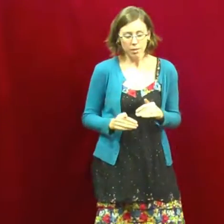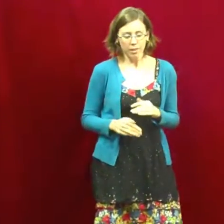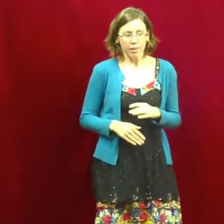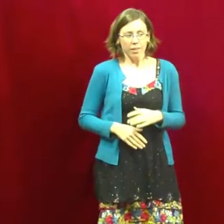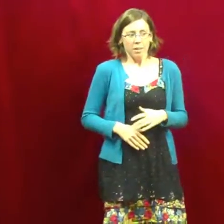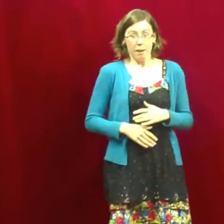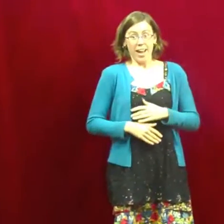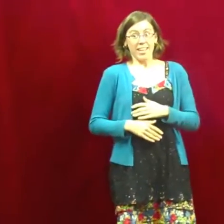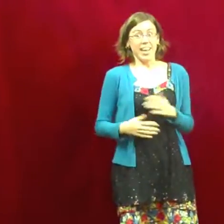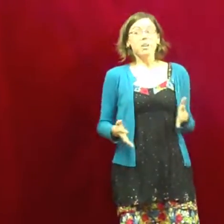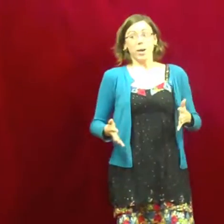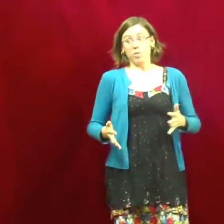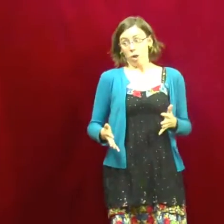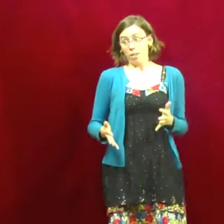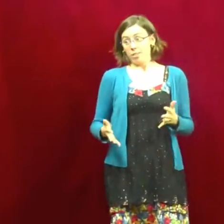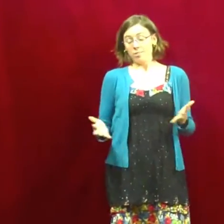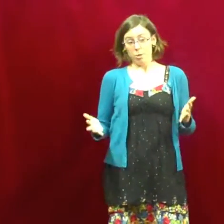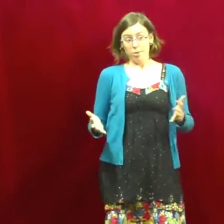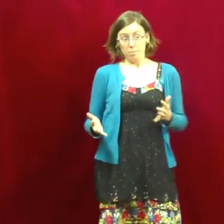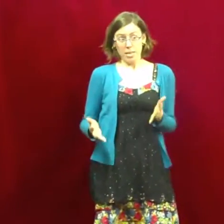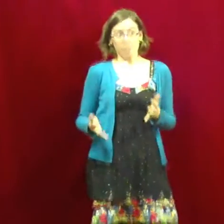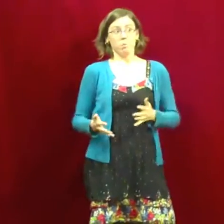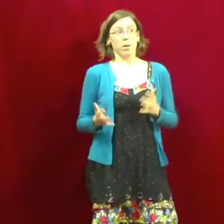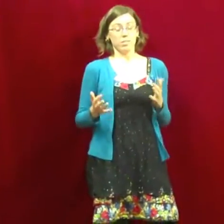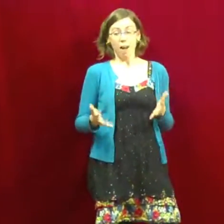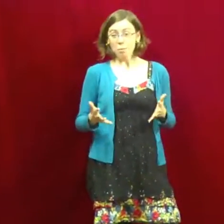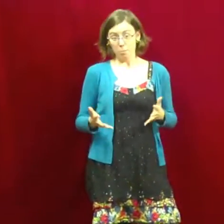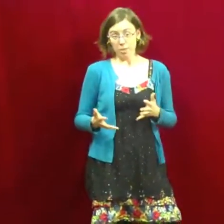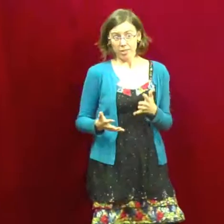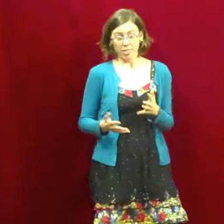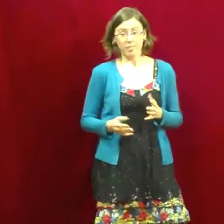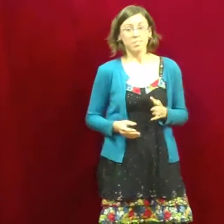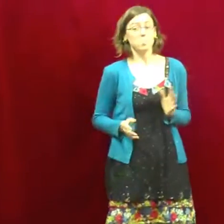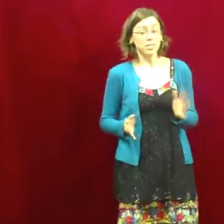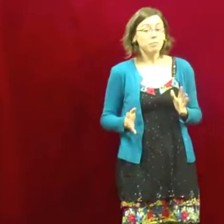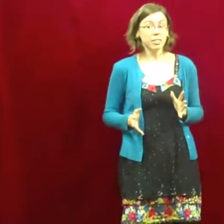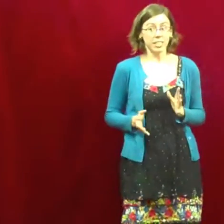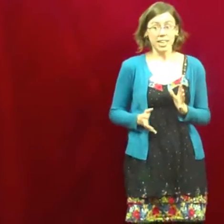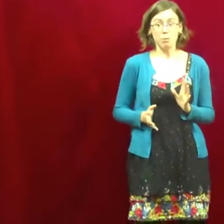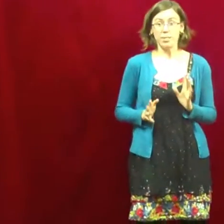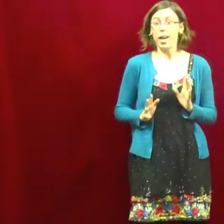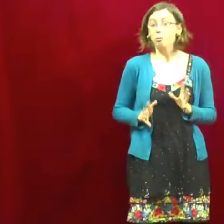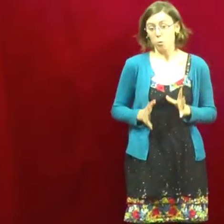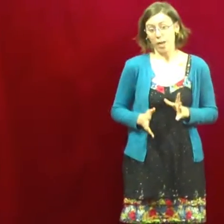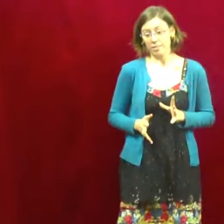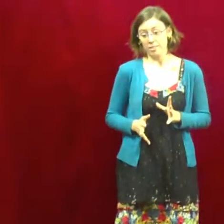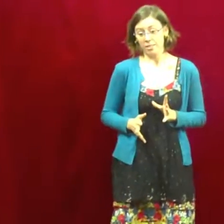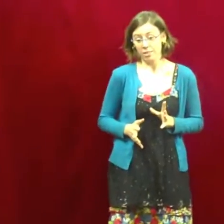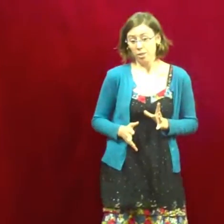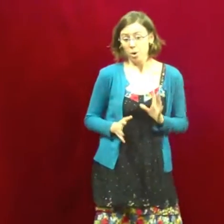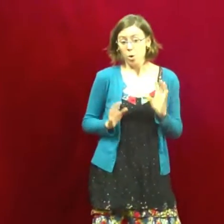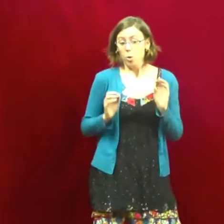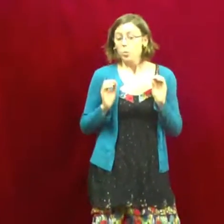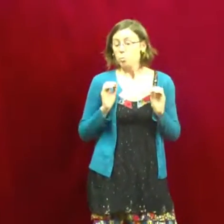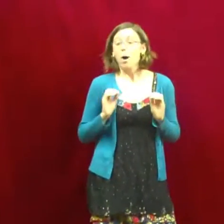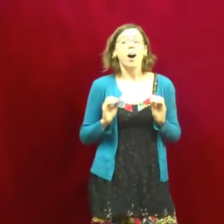my gateway drug, so to speak, was comic books. Specifically, was ElfQuest. Which, upon